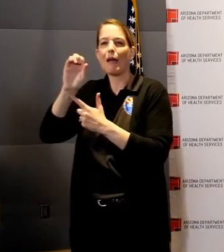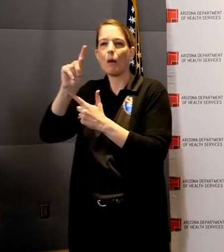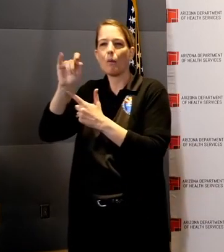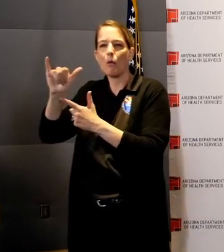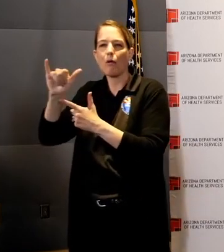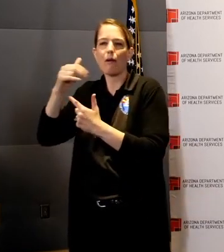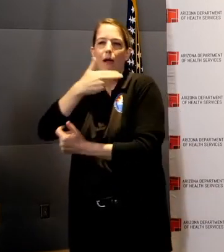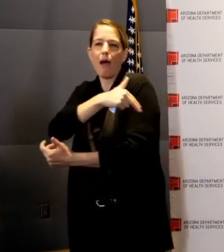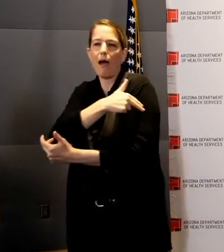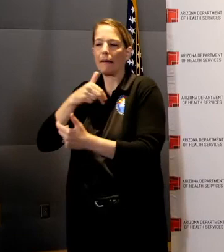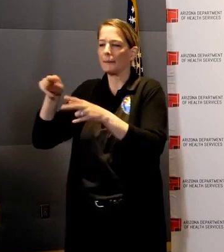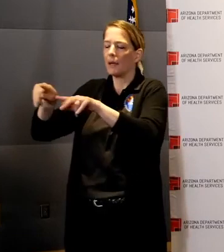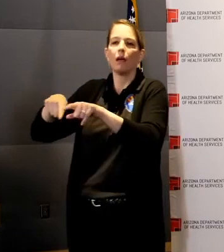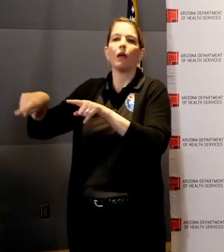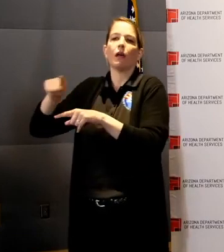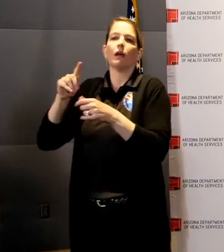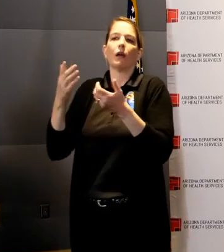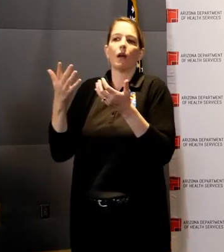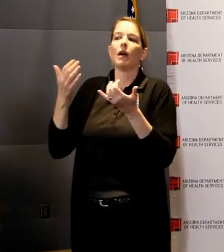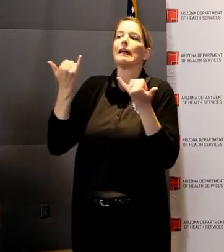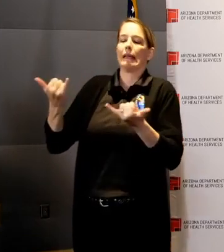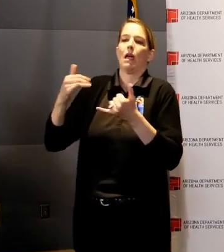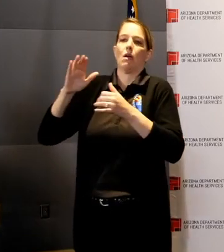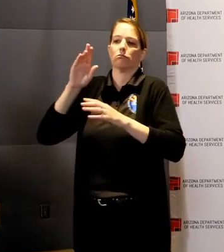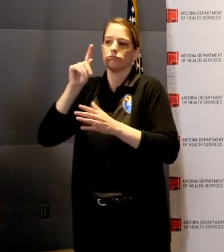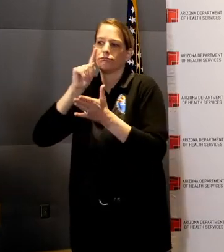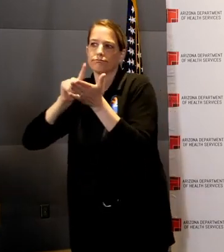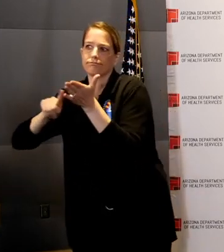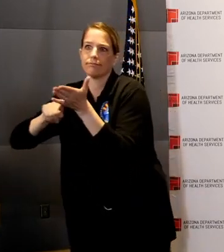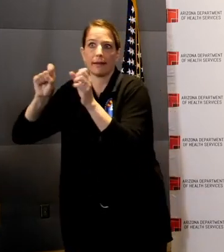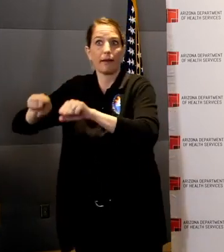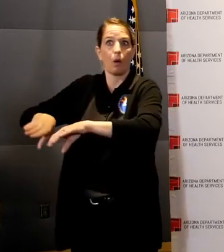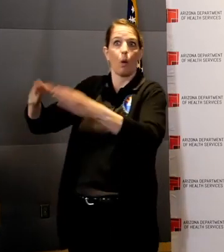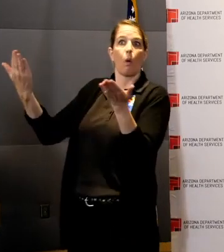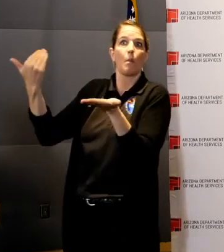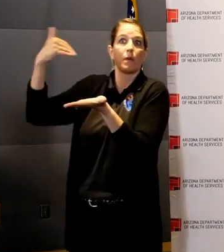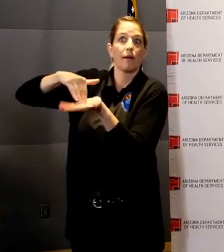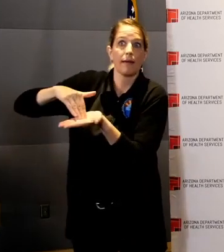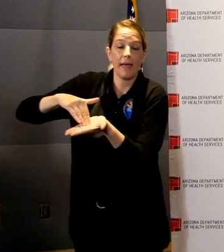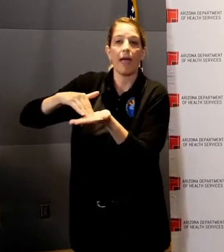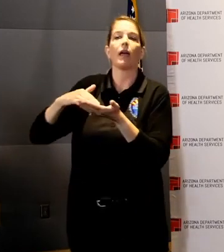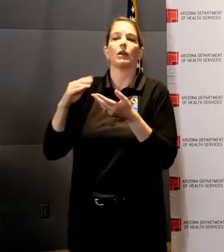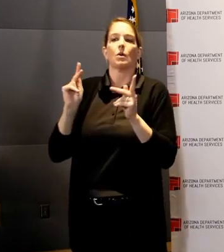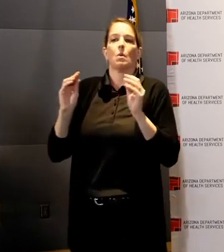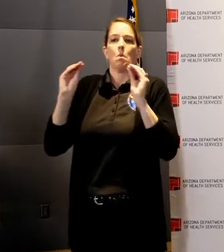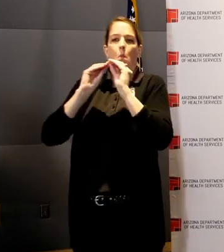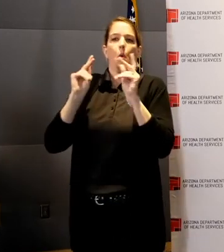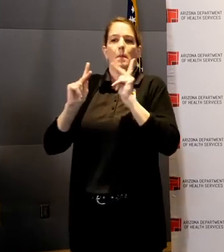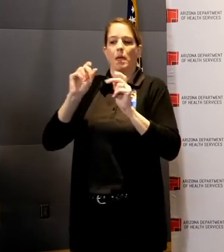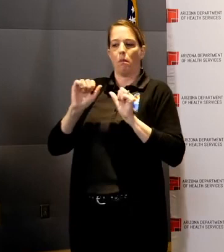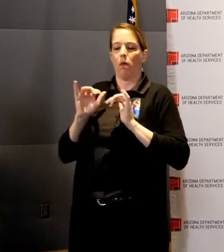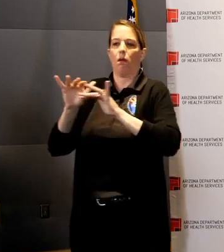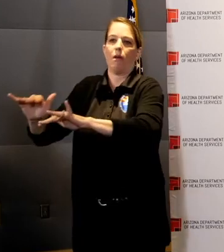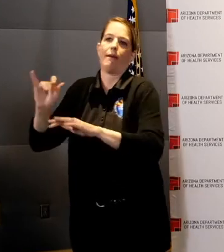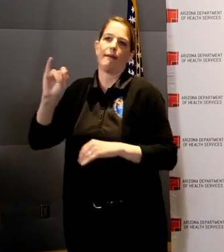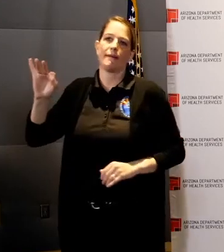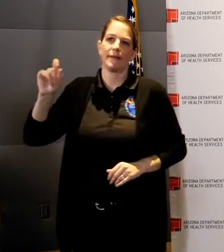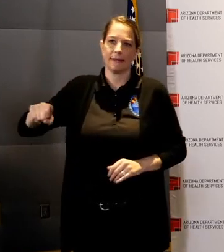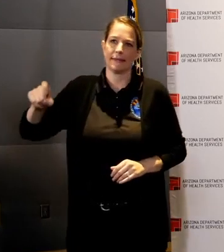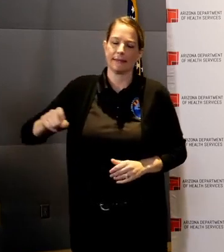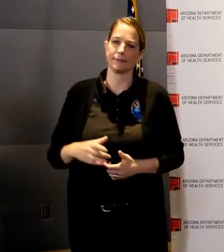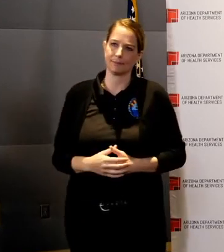utilizing nontraditional facilities such as ambulatory surgical centers and respiratory training facilities to provide